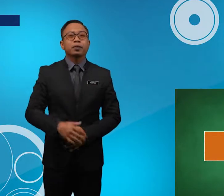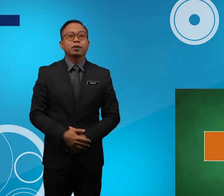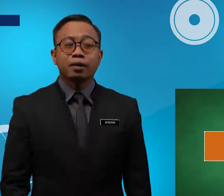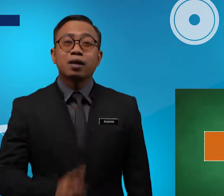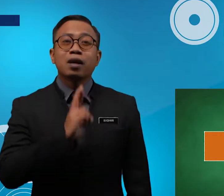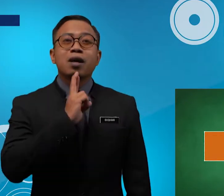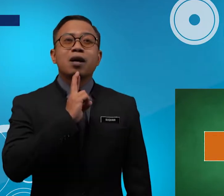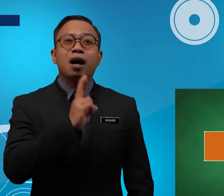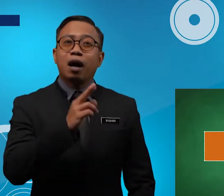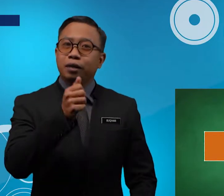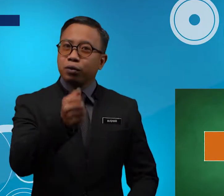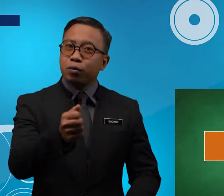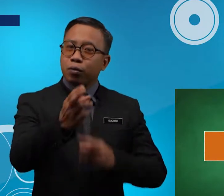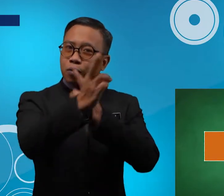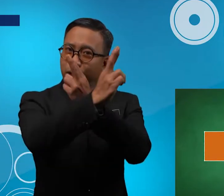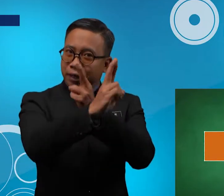Are You Ready?